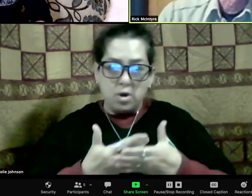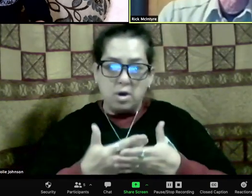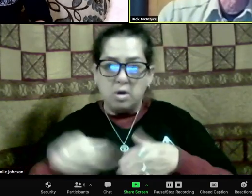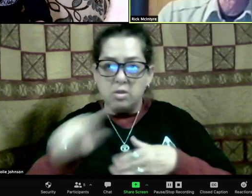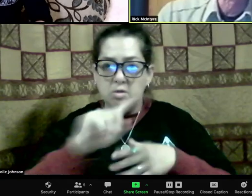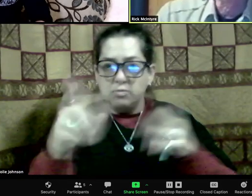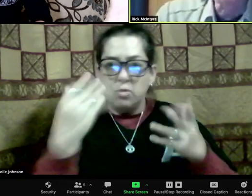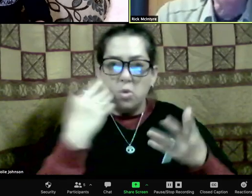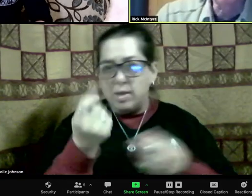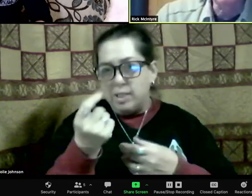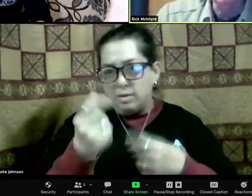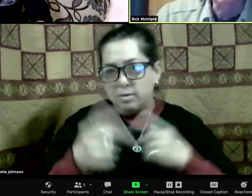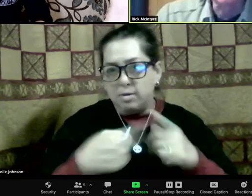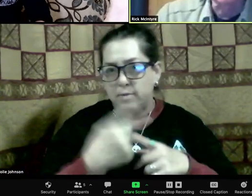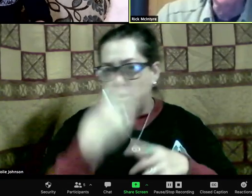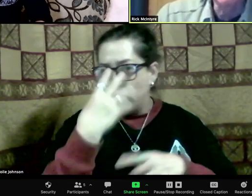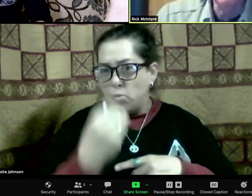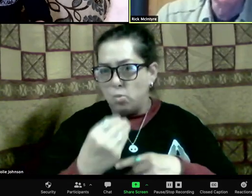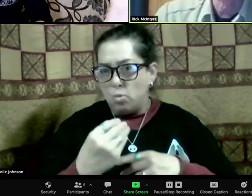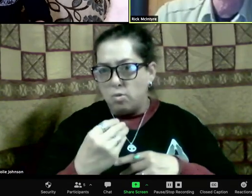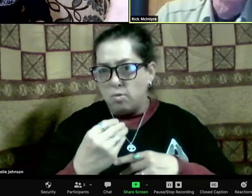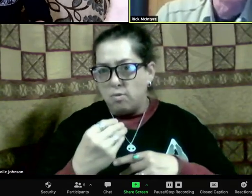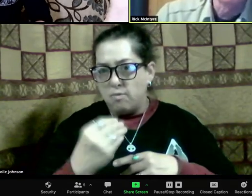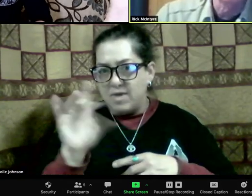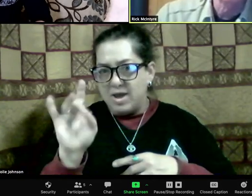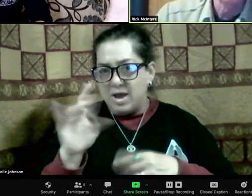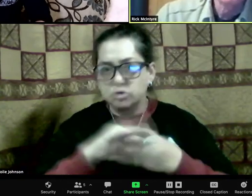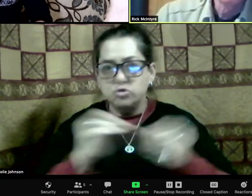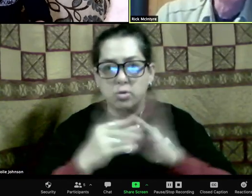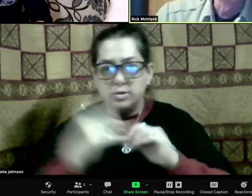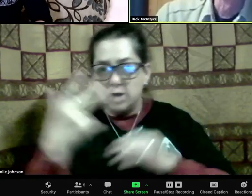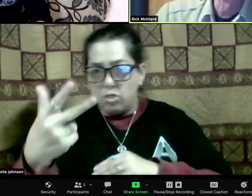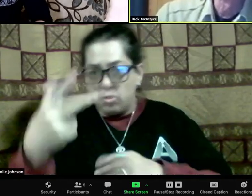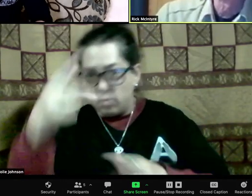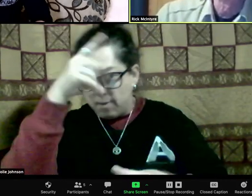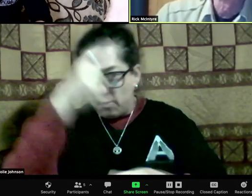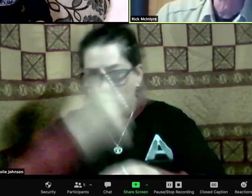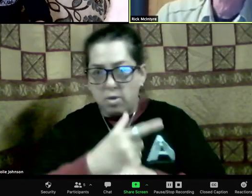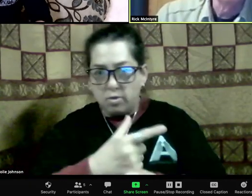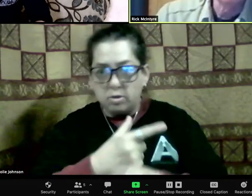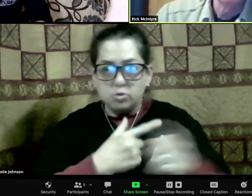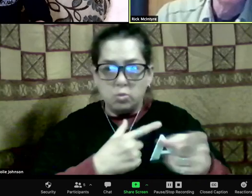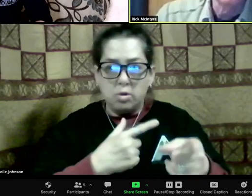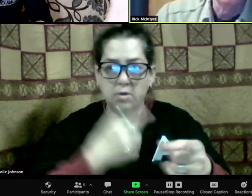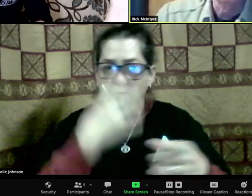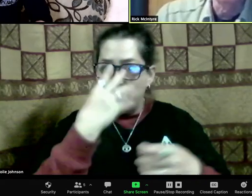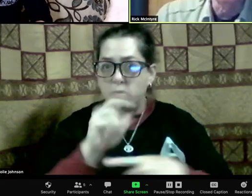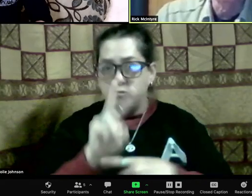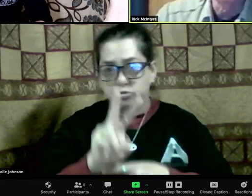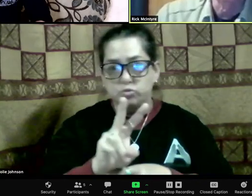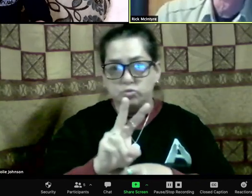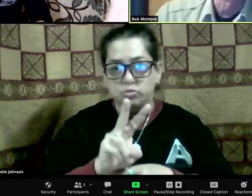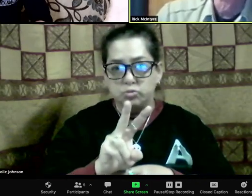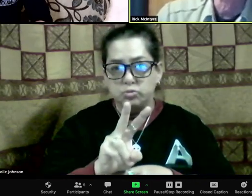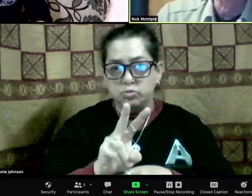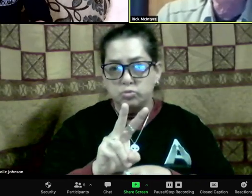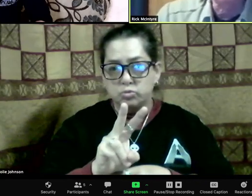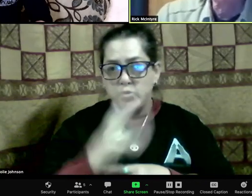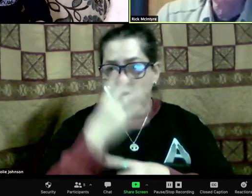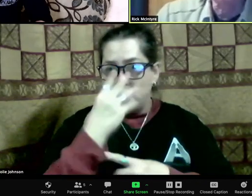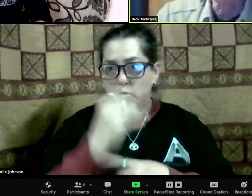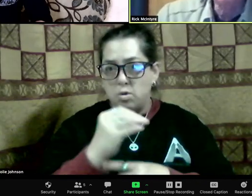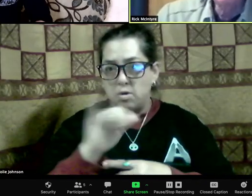sensed that there was a tremendous opportunity out there for her to start her own pack. So she took off as a lone wolf,